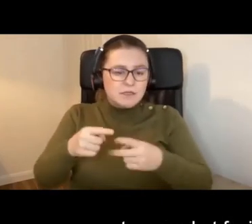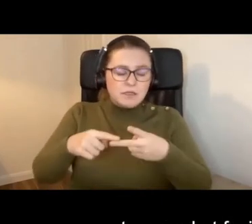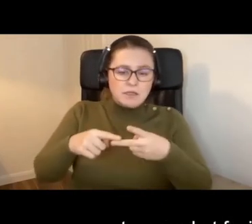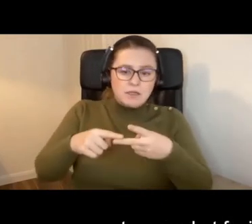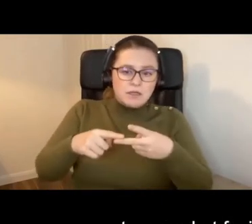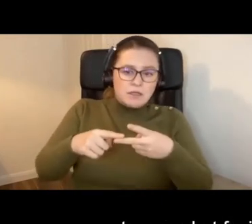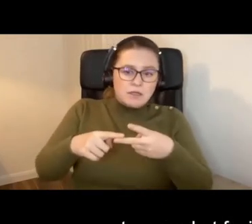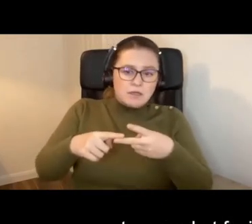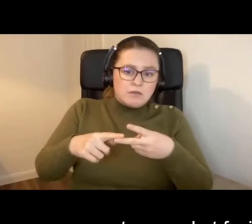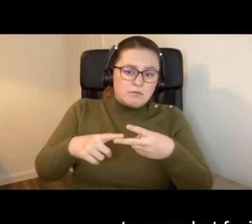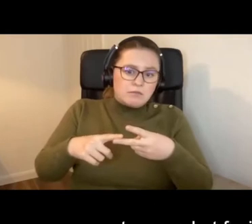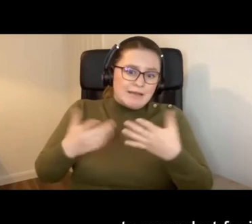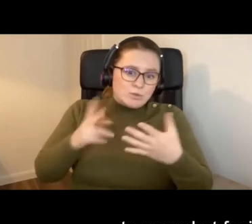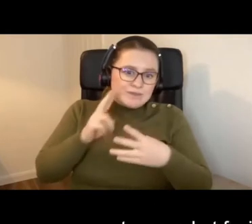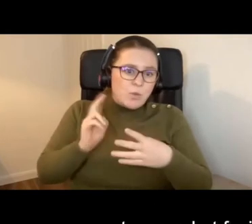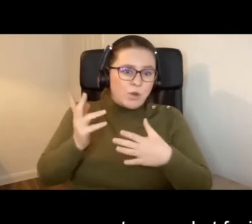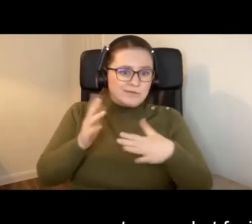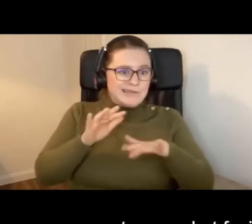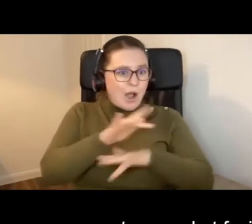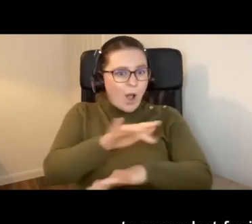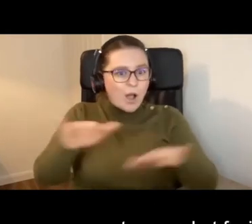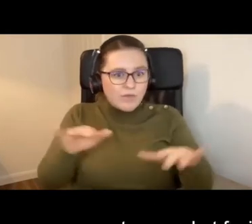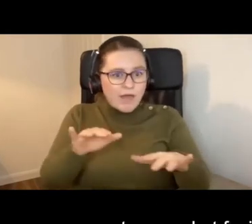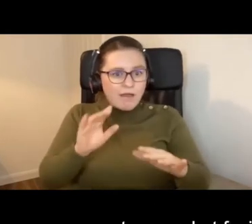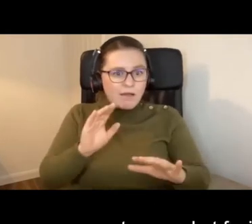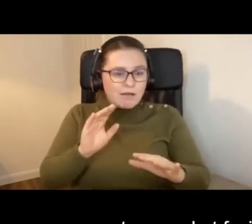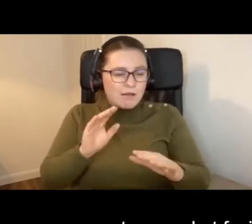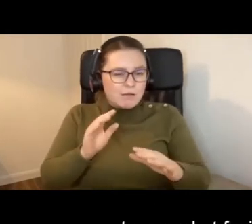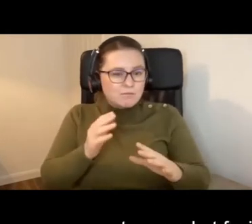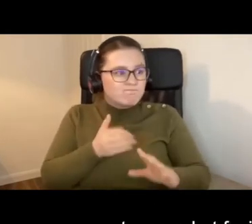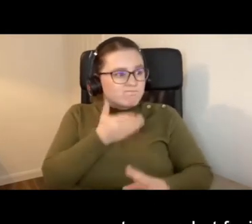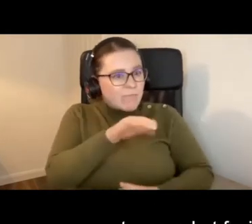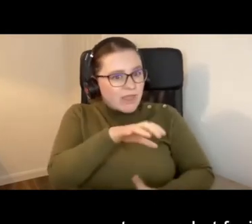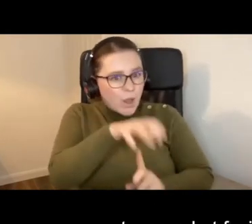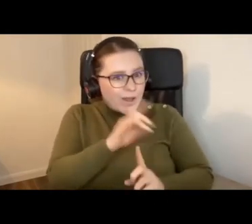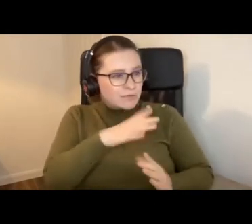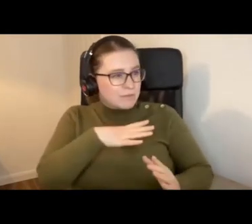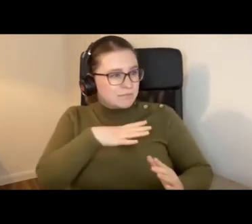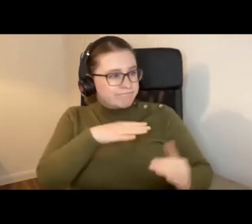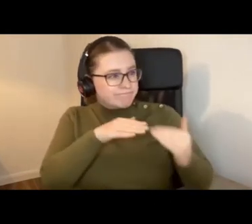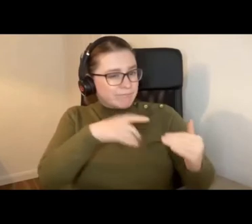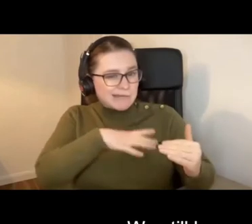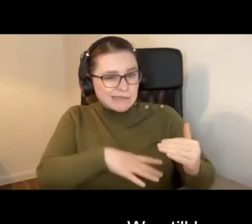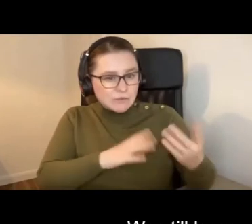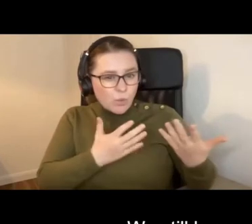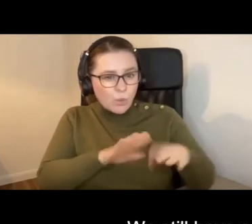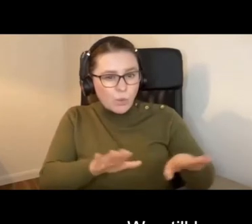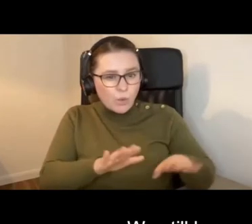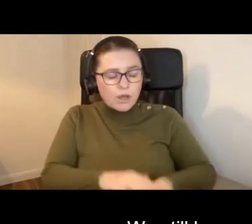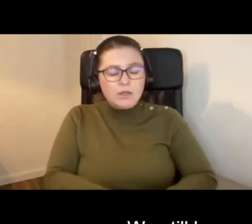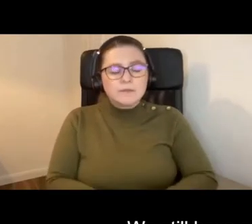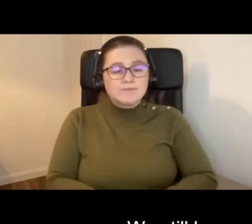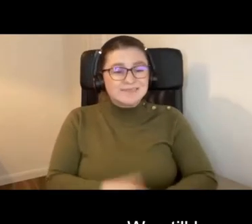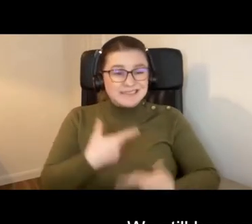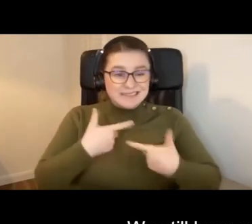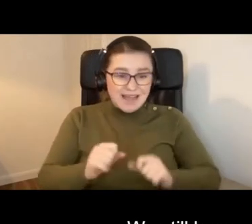what facilities are at places and whether it meets their needs. We still have a lot of